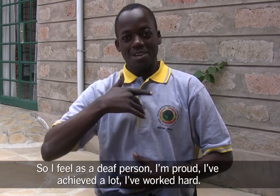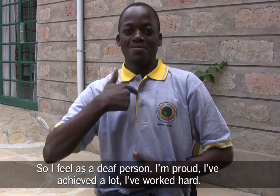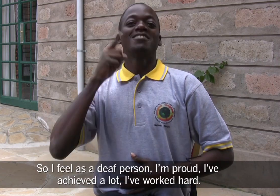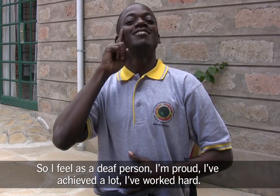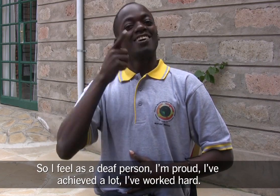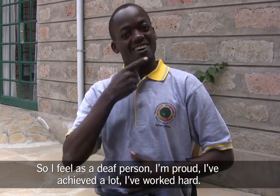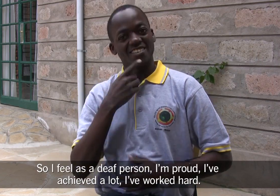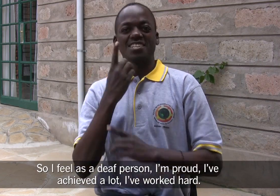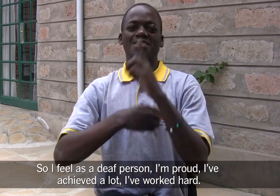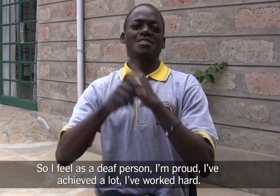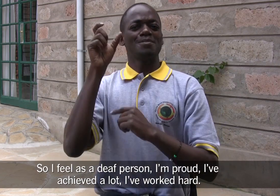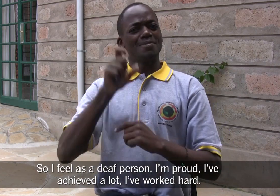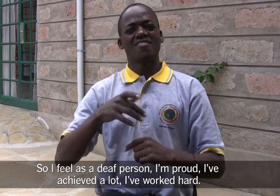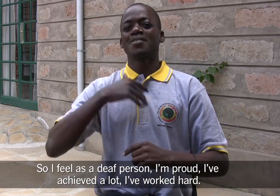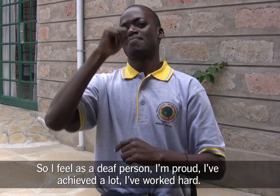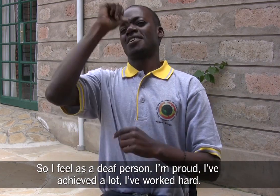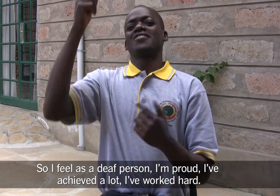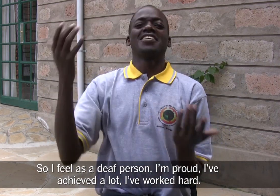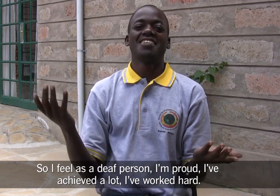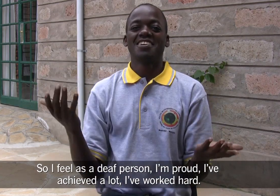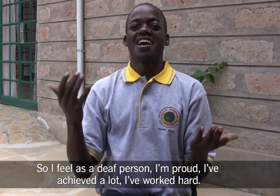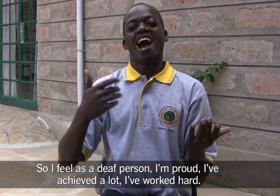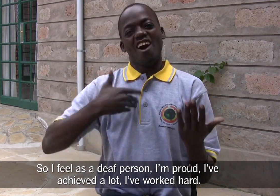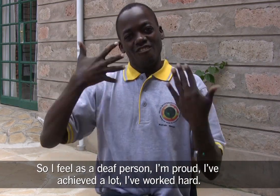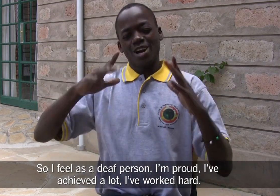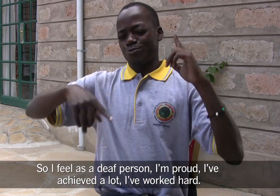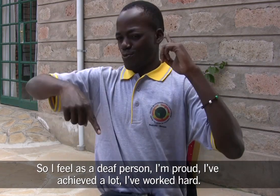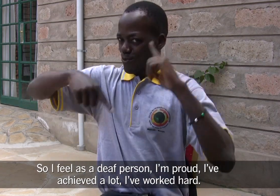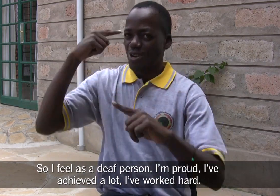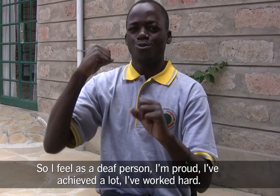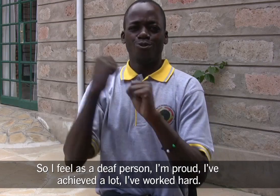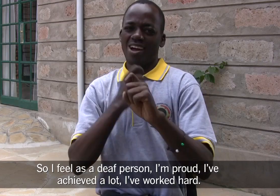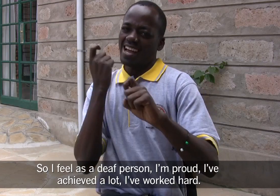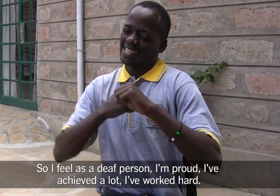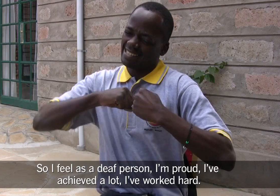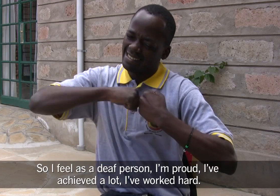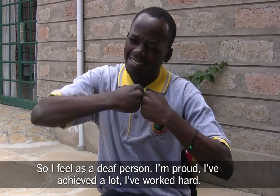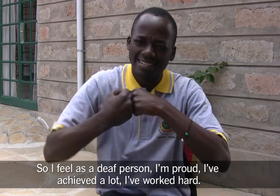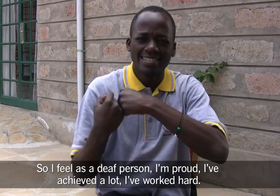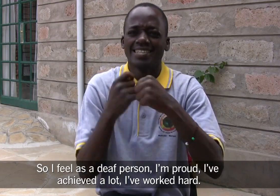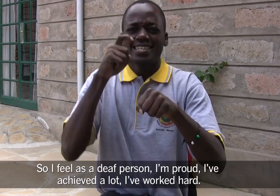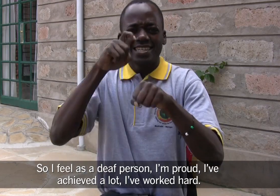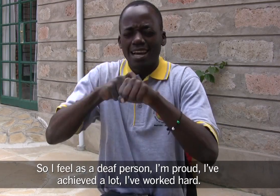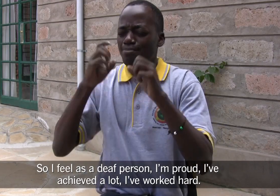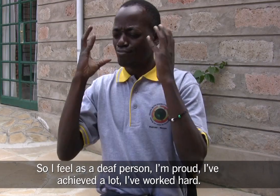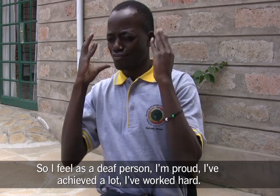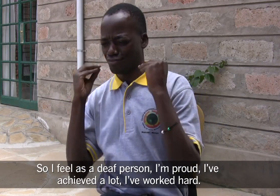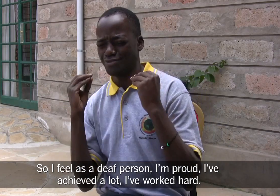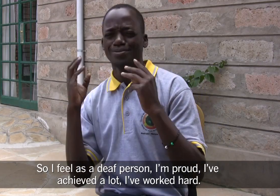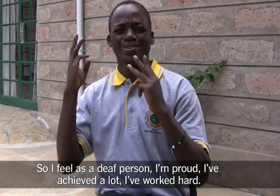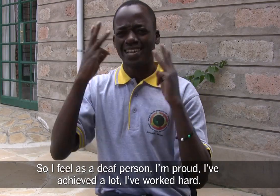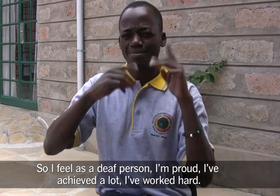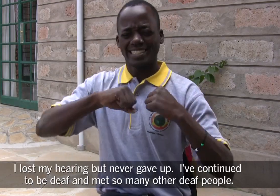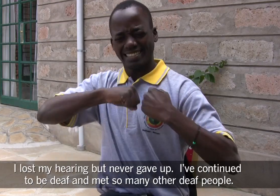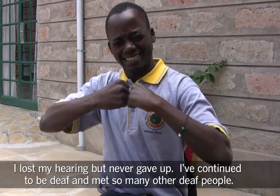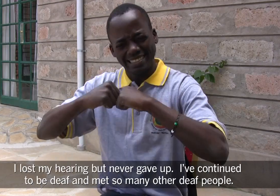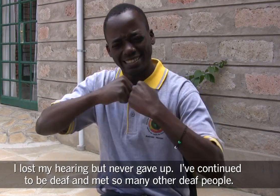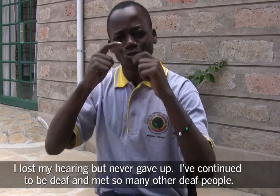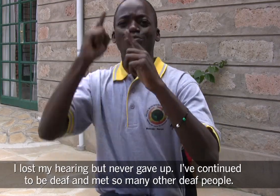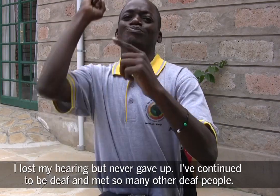So I feel as a deaf person, I'm proud. I have achieved a lot. I have worked hard. I lost my